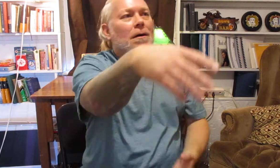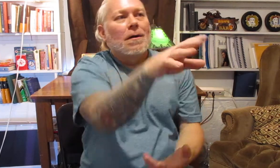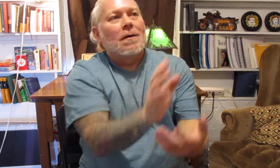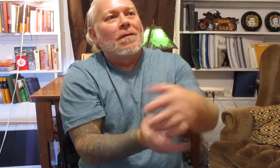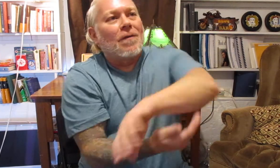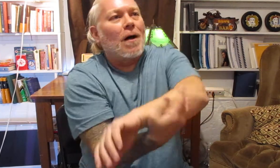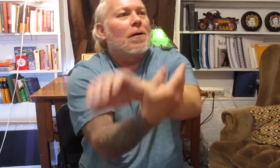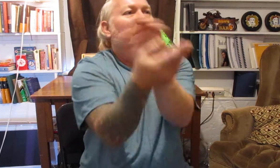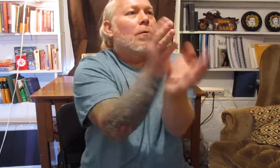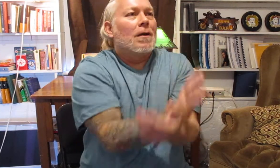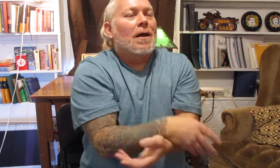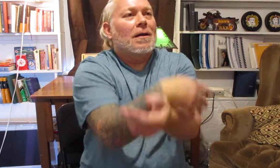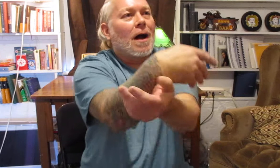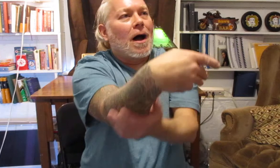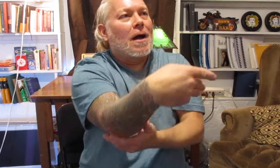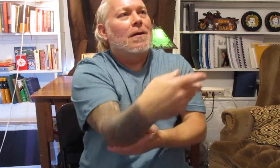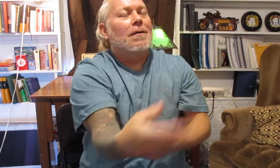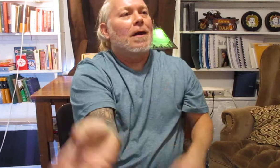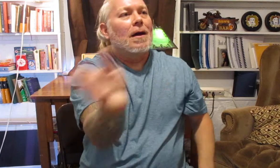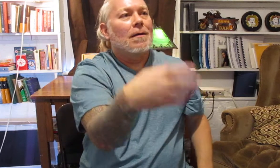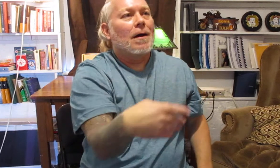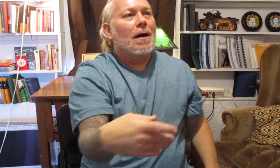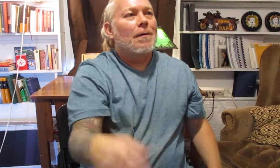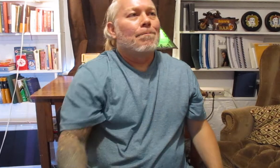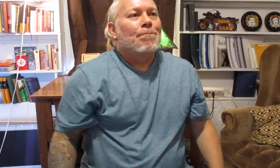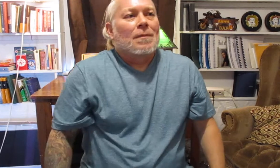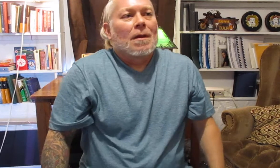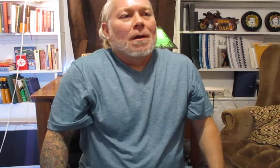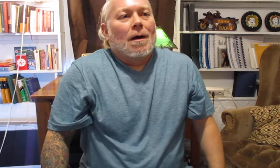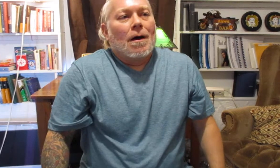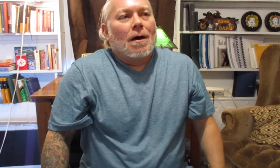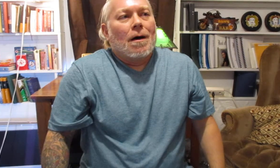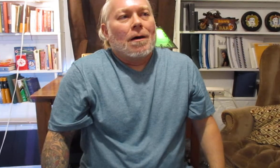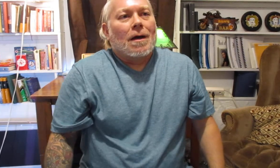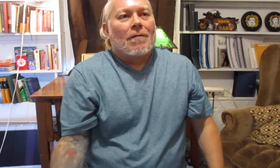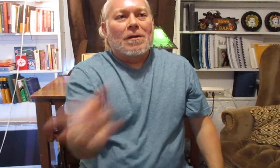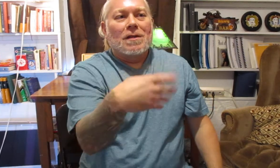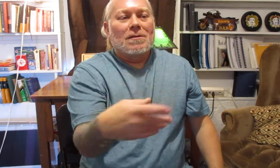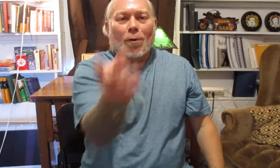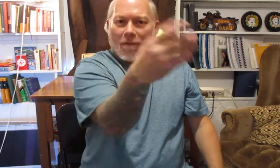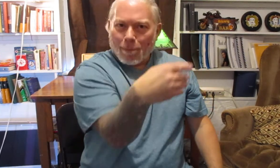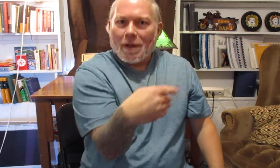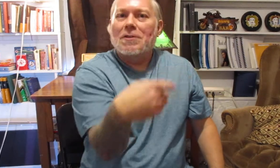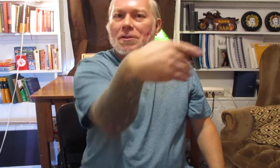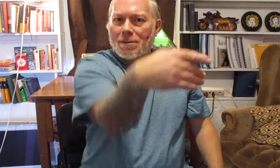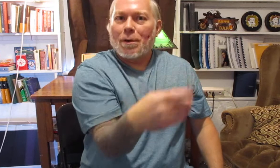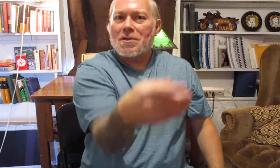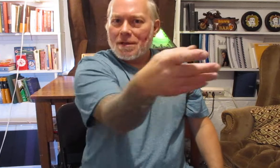follow and and guide and and uh uh kind of use it as more of a bridge bridging